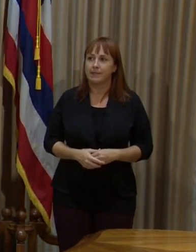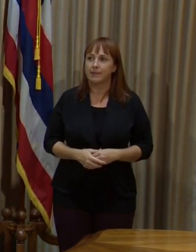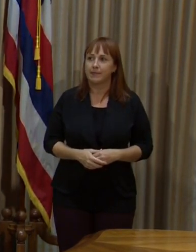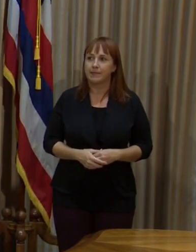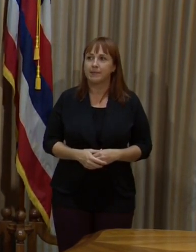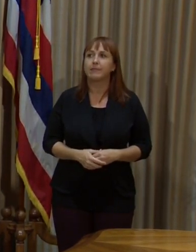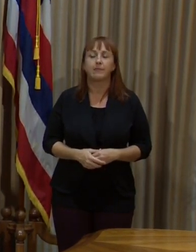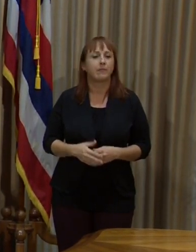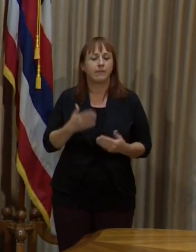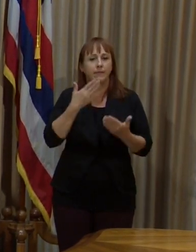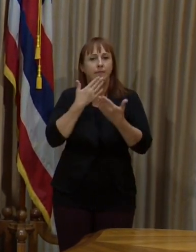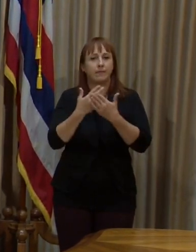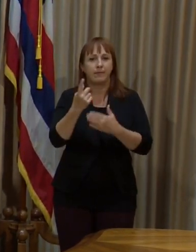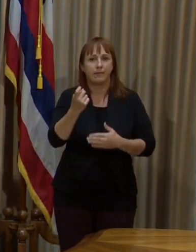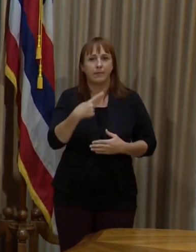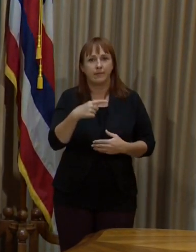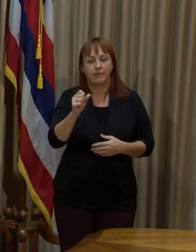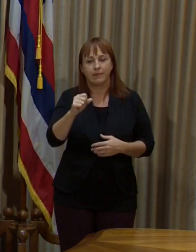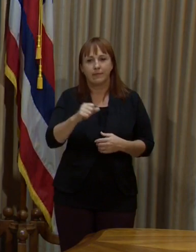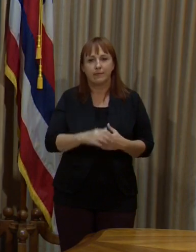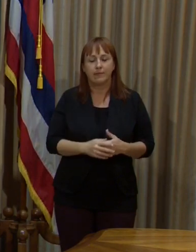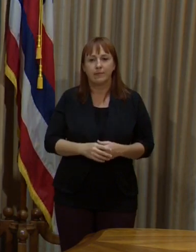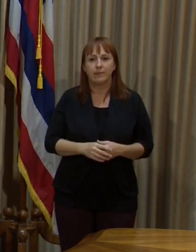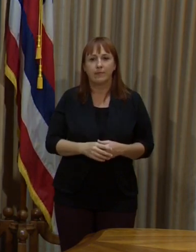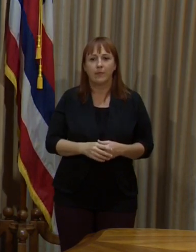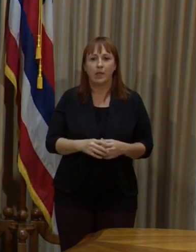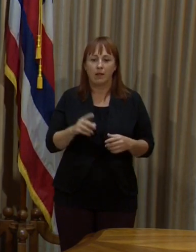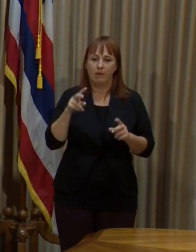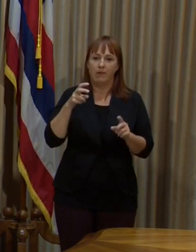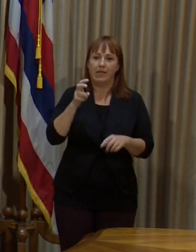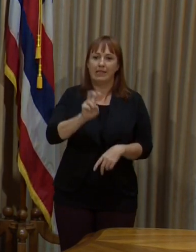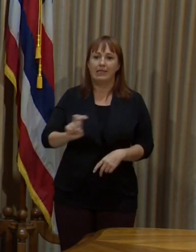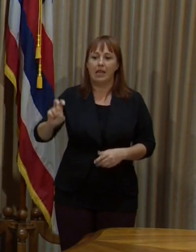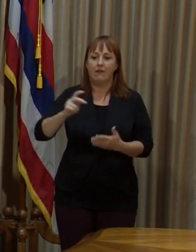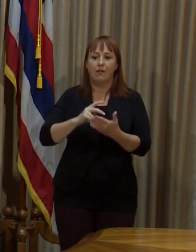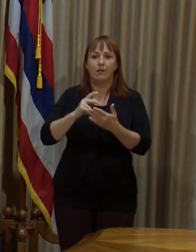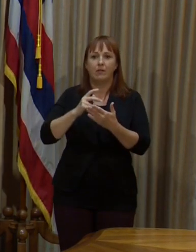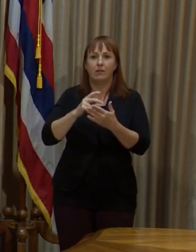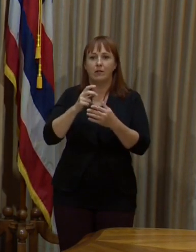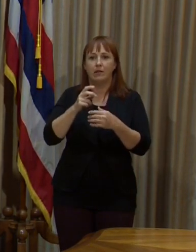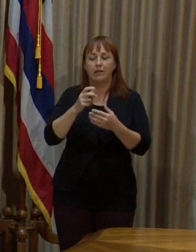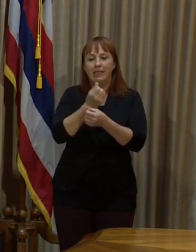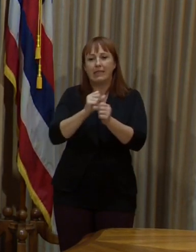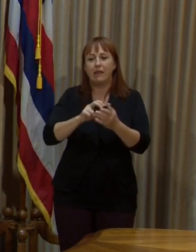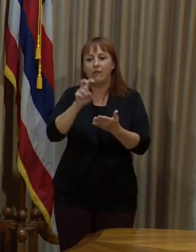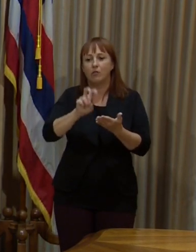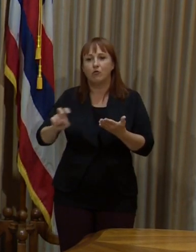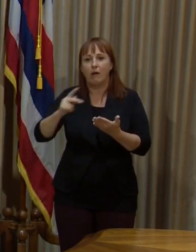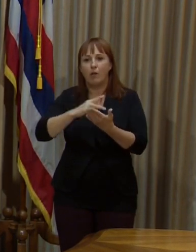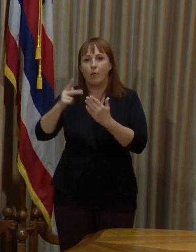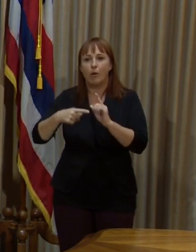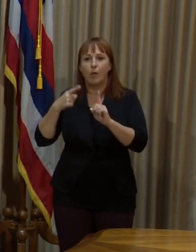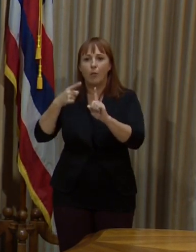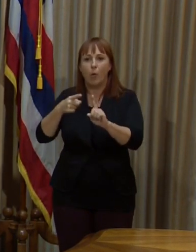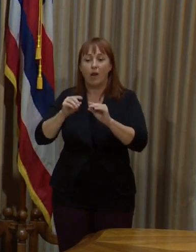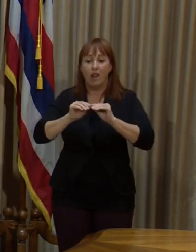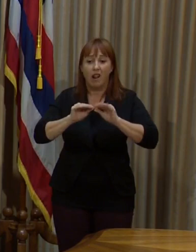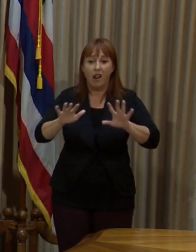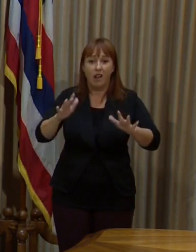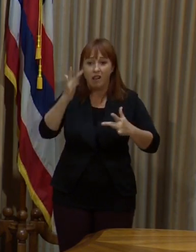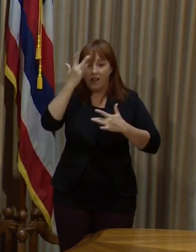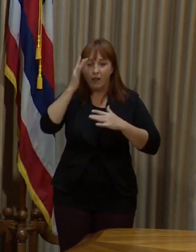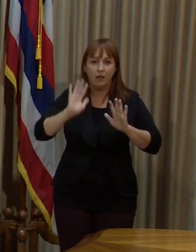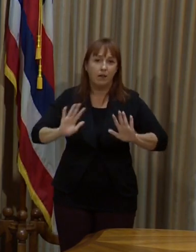Yeah, that's a very good question. So again, in the spirit of the Safe Travels Program, we don't want to spread any COVID. So our rules have been